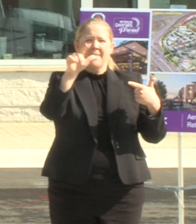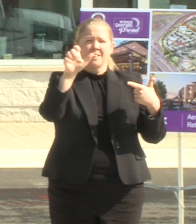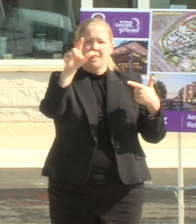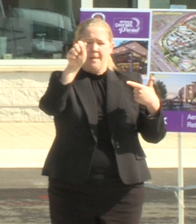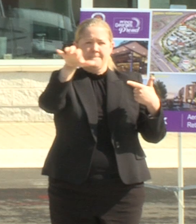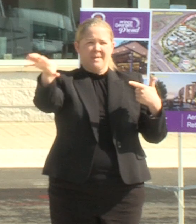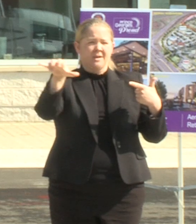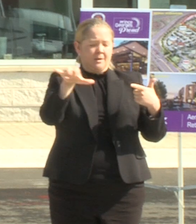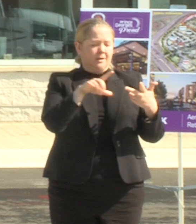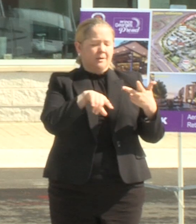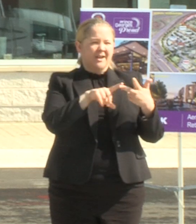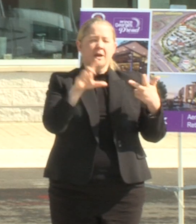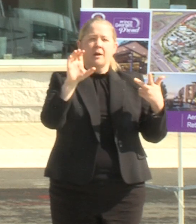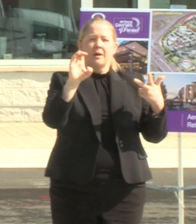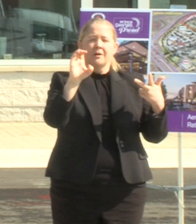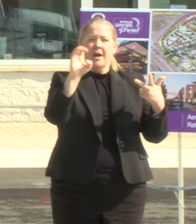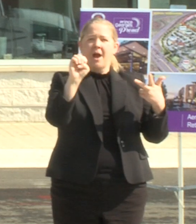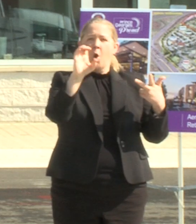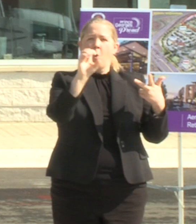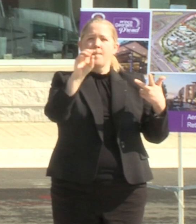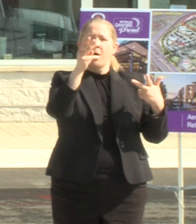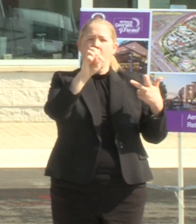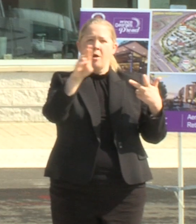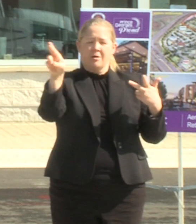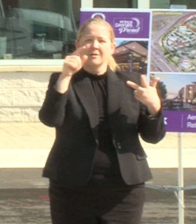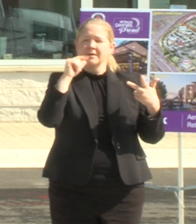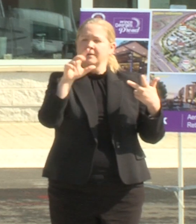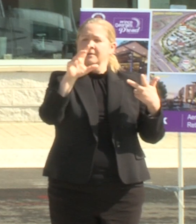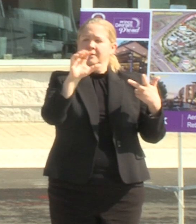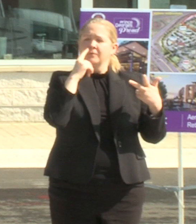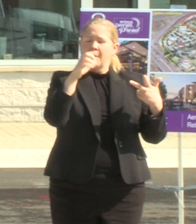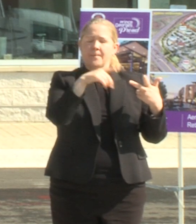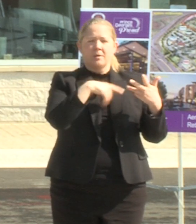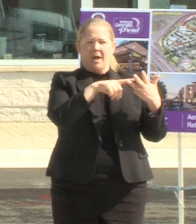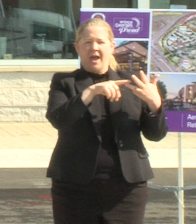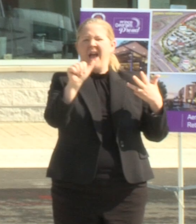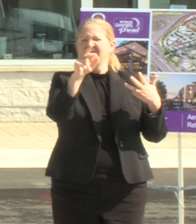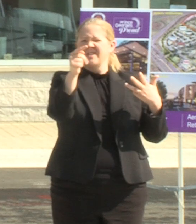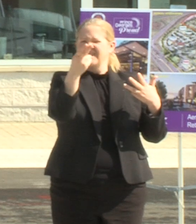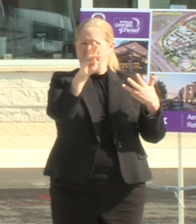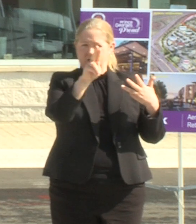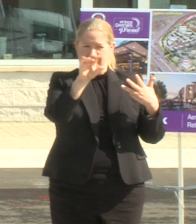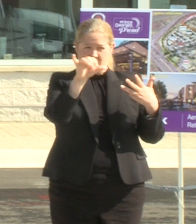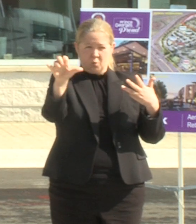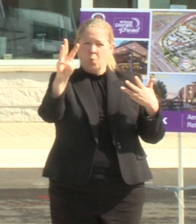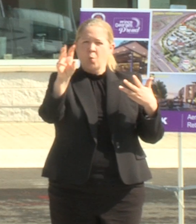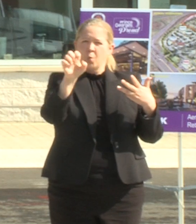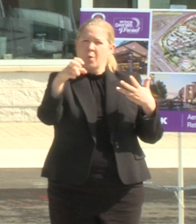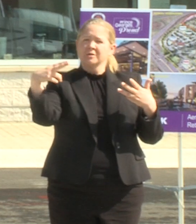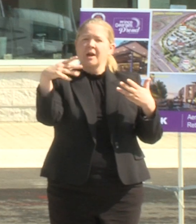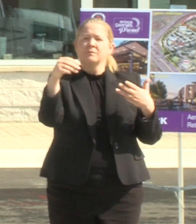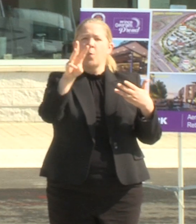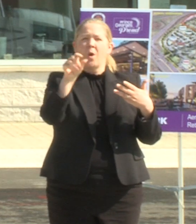Omar Karim of Banneker Ventures Anthony Wash of AWASH and Associates and then following well closing us out will be Lloyd